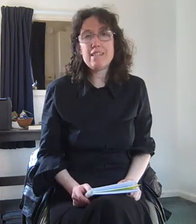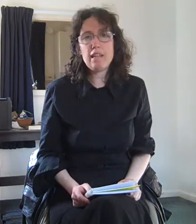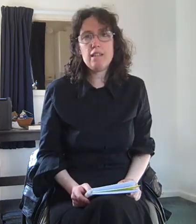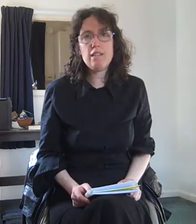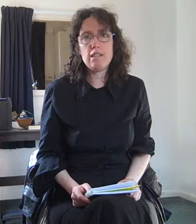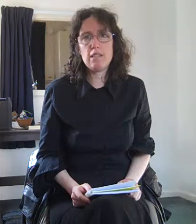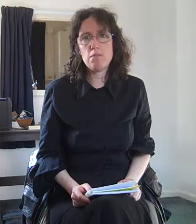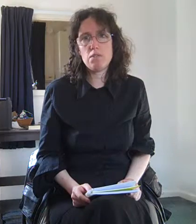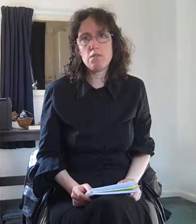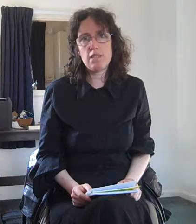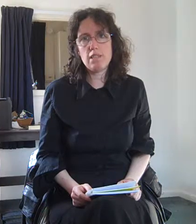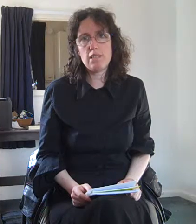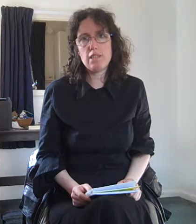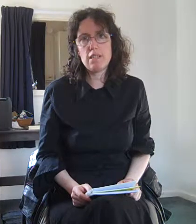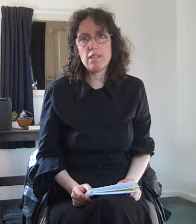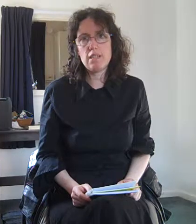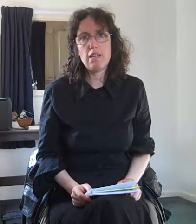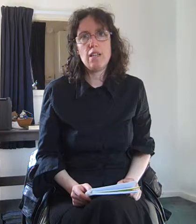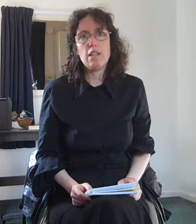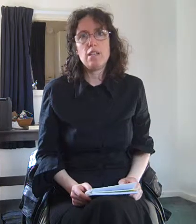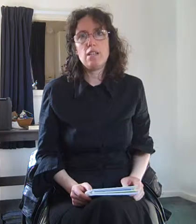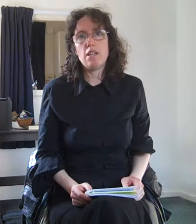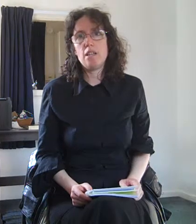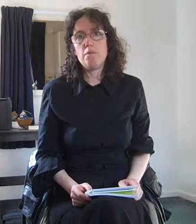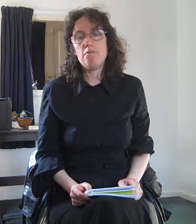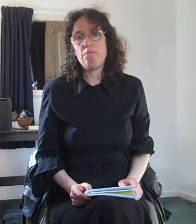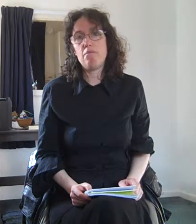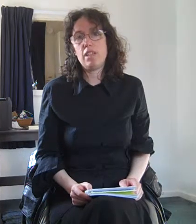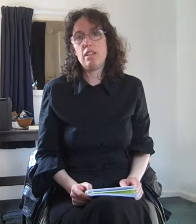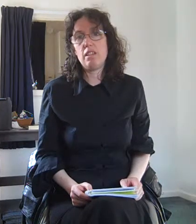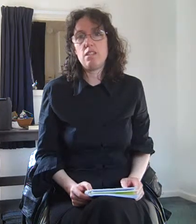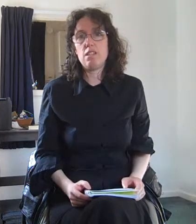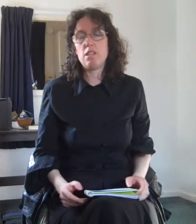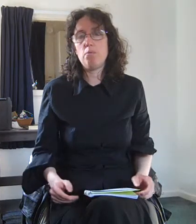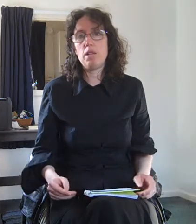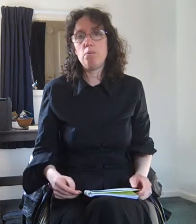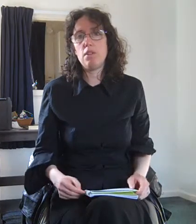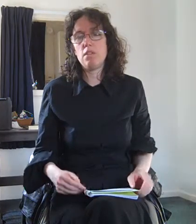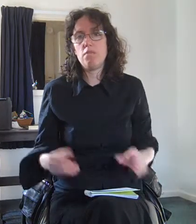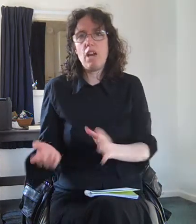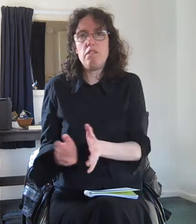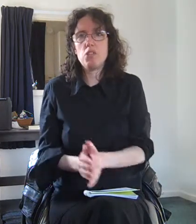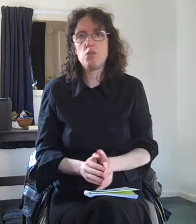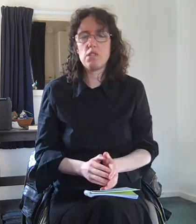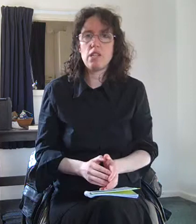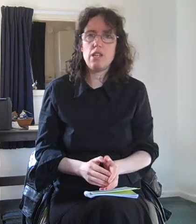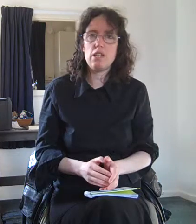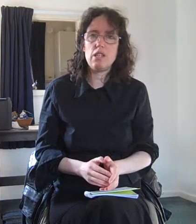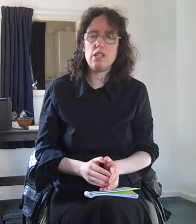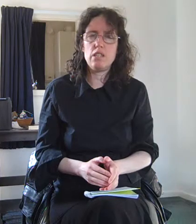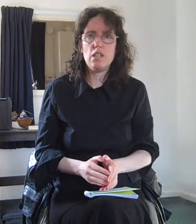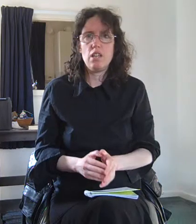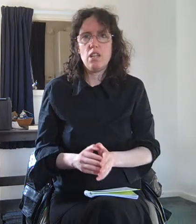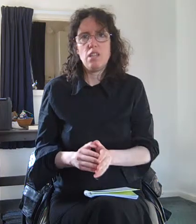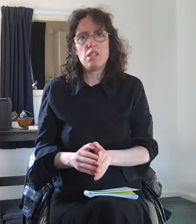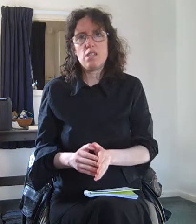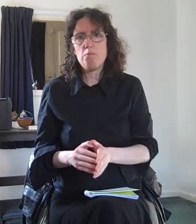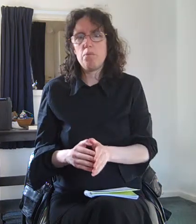exactly the same as short-sightedness in that some people are very short-sighted some